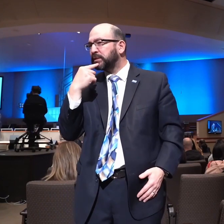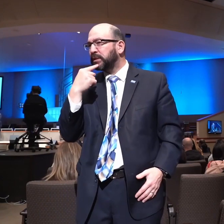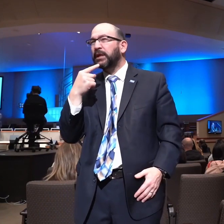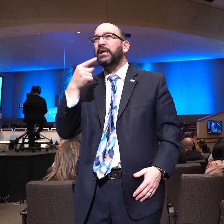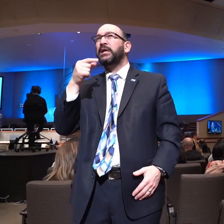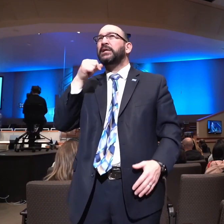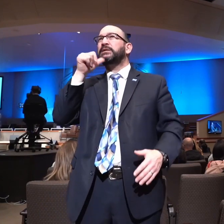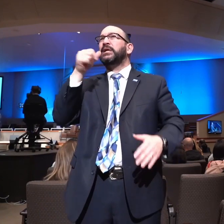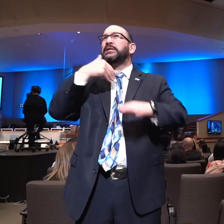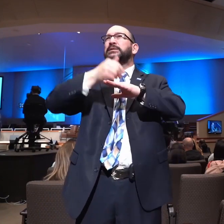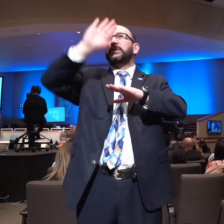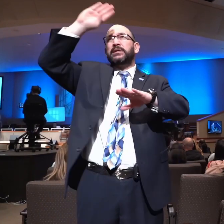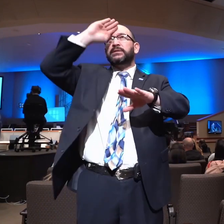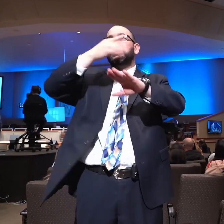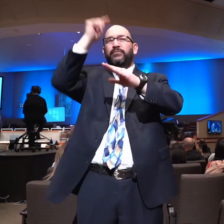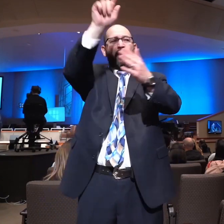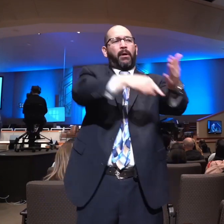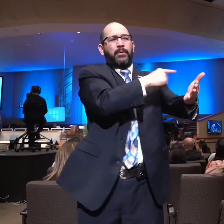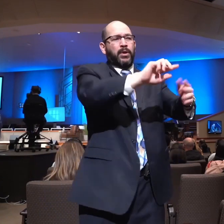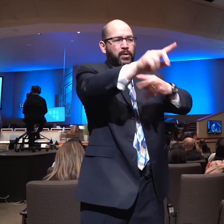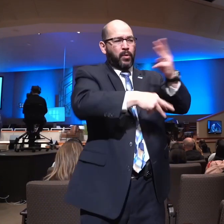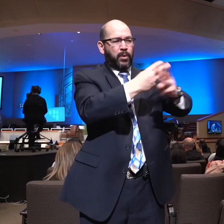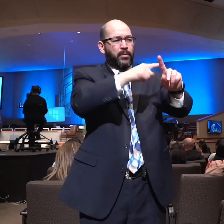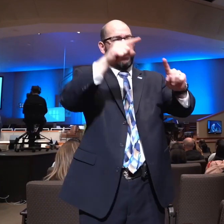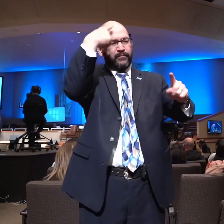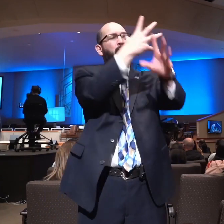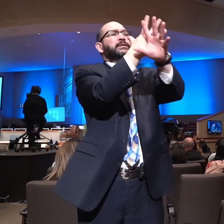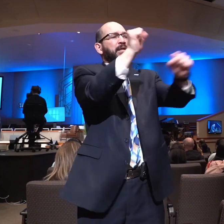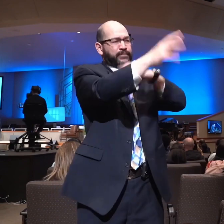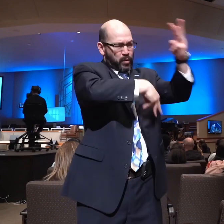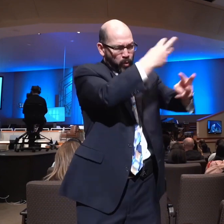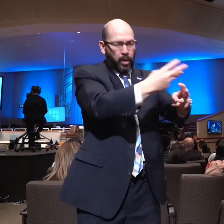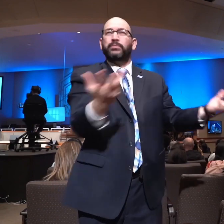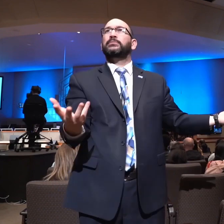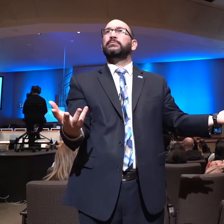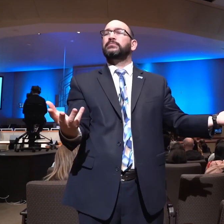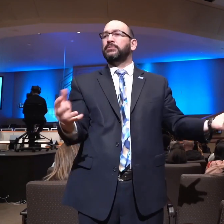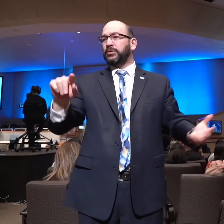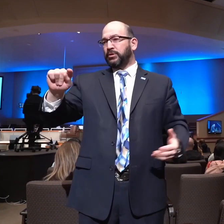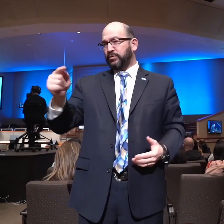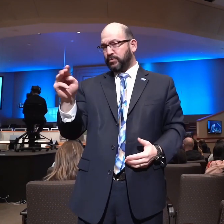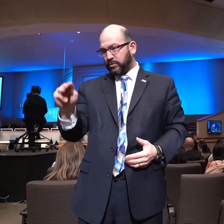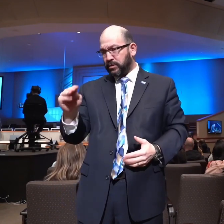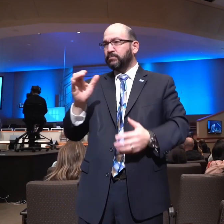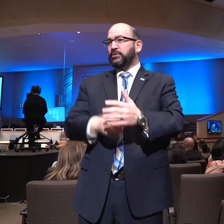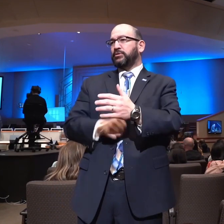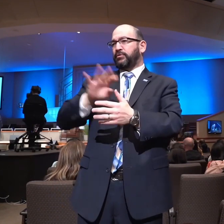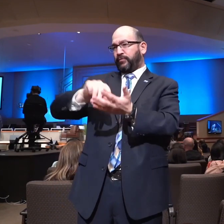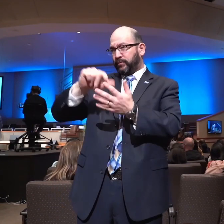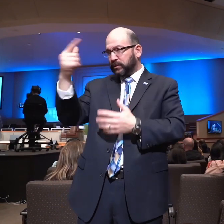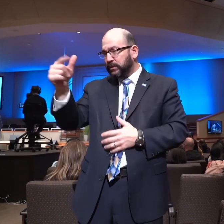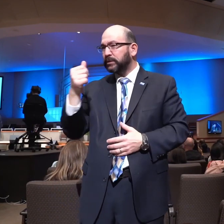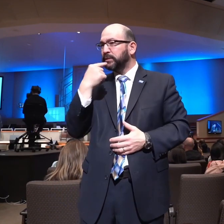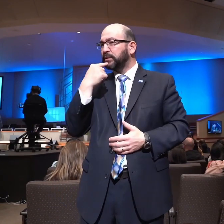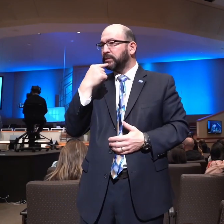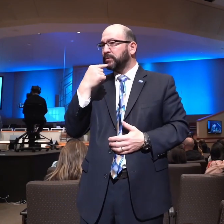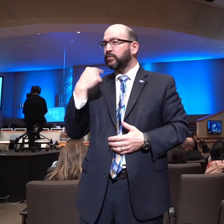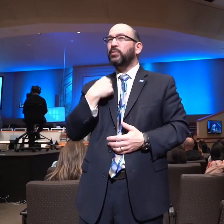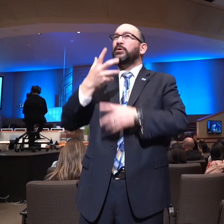Jesus to condemn the world but to save the world. 1 Timothy 4 and 10, for therefore we labor and suffer reproach because we trust in the living God who is the Savior